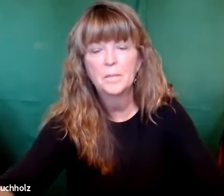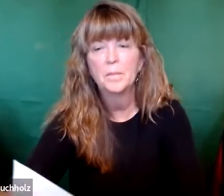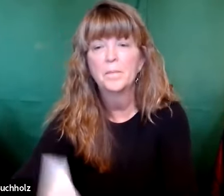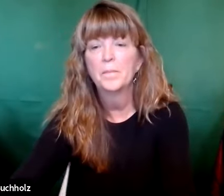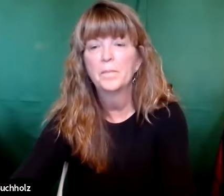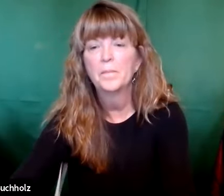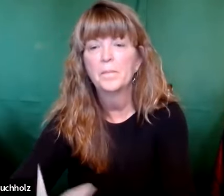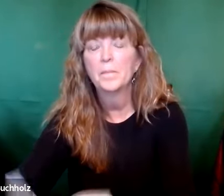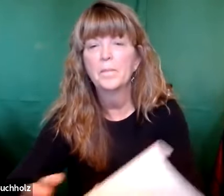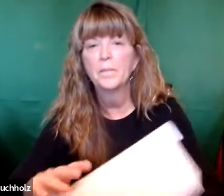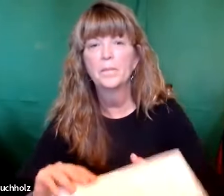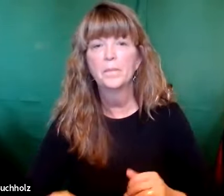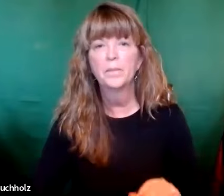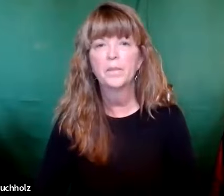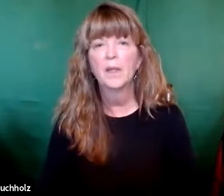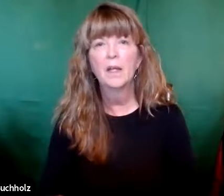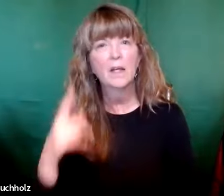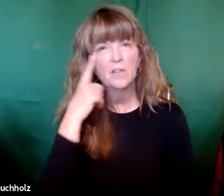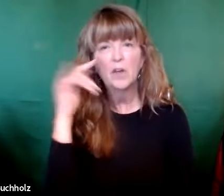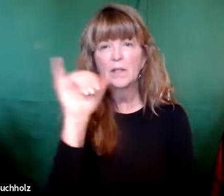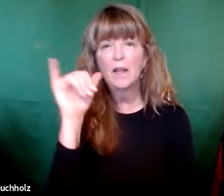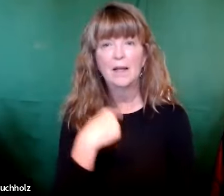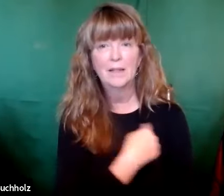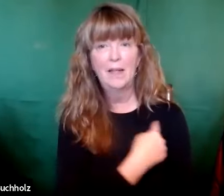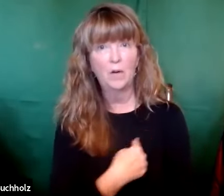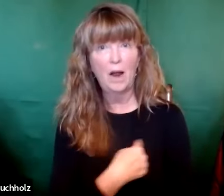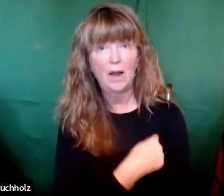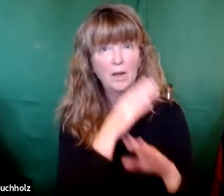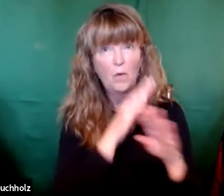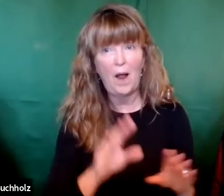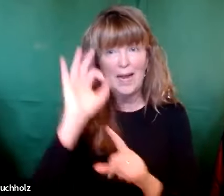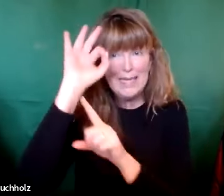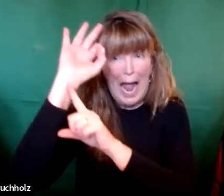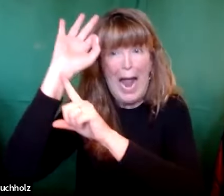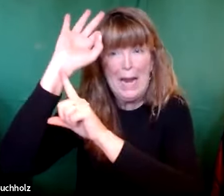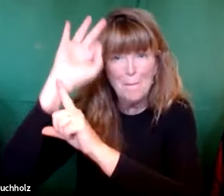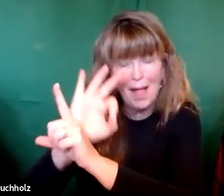Secondly, we need to expect people. Just as